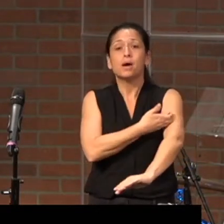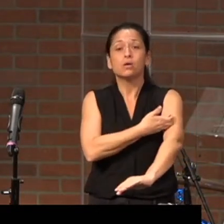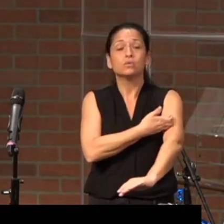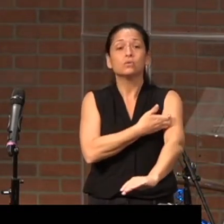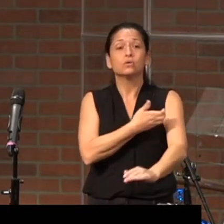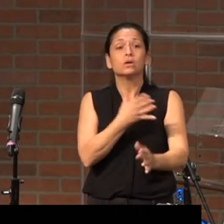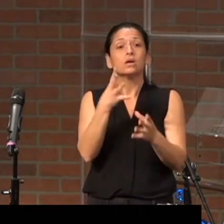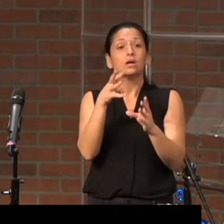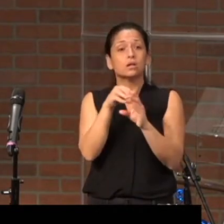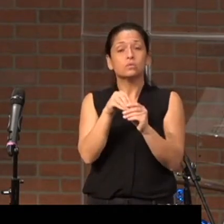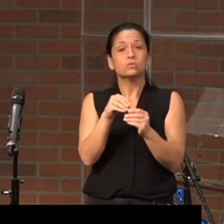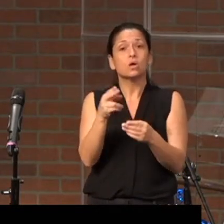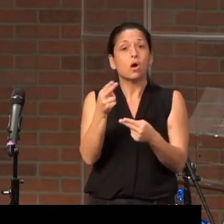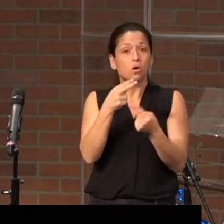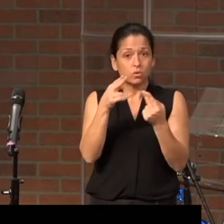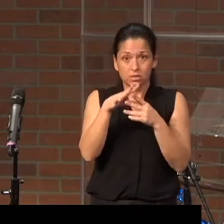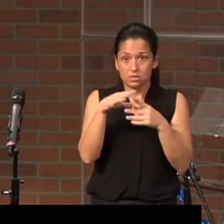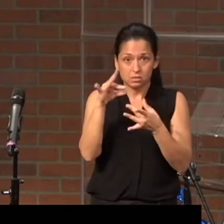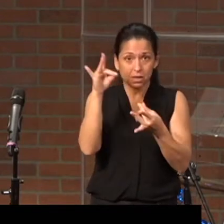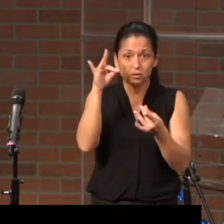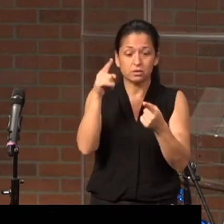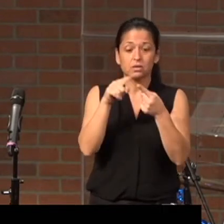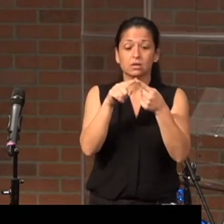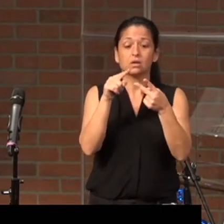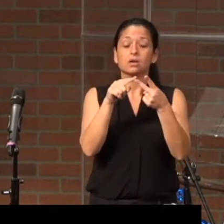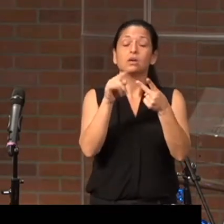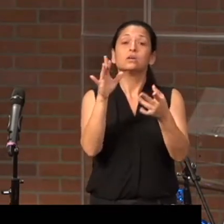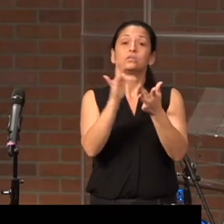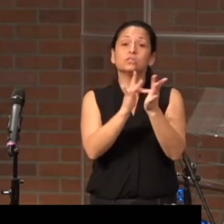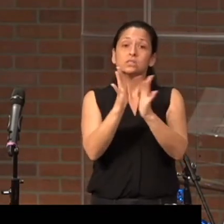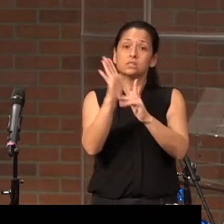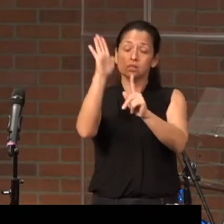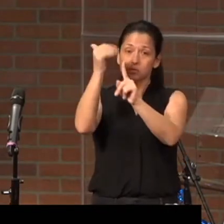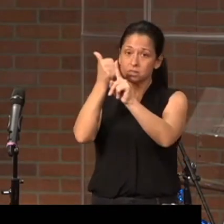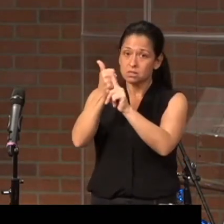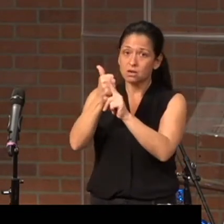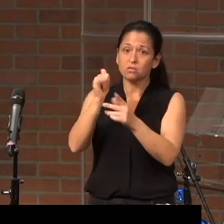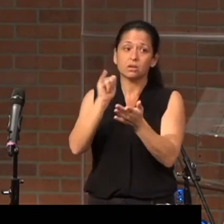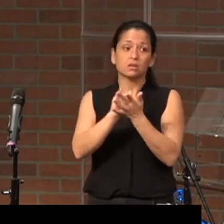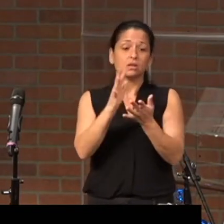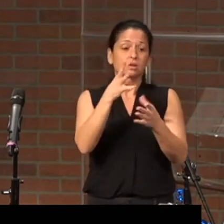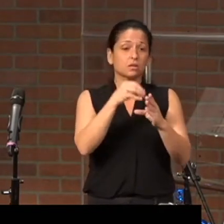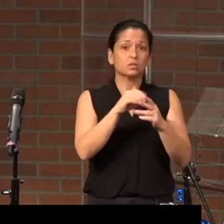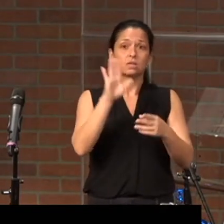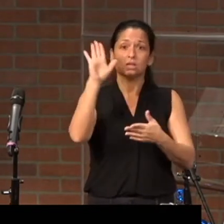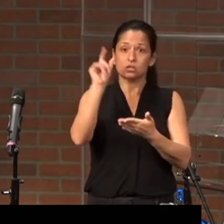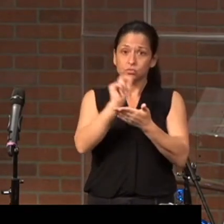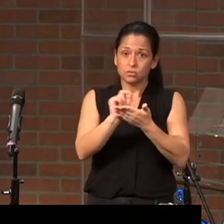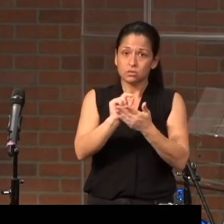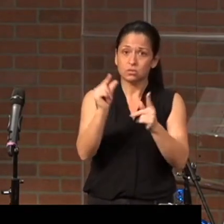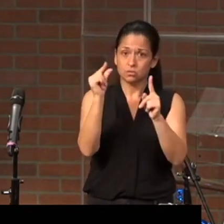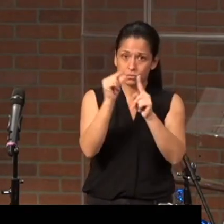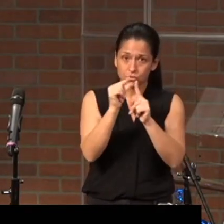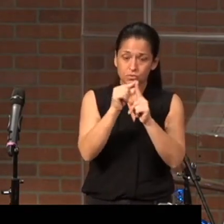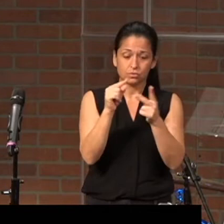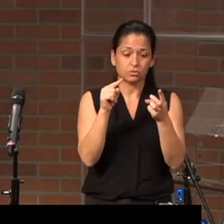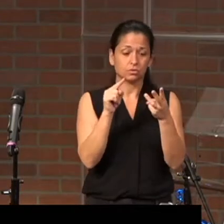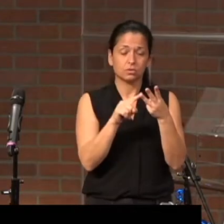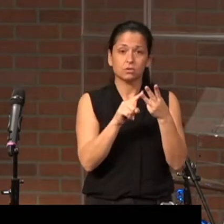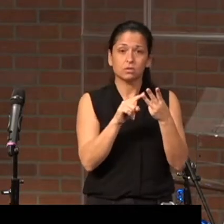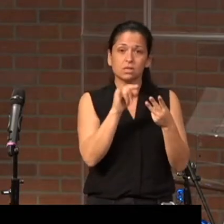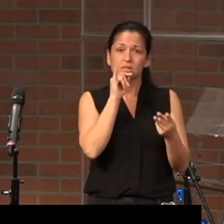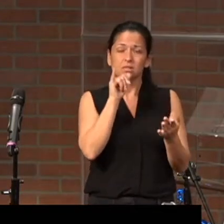Spirit, includes Jesus himself, it includes his written word. Isn't it unbelievable